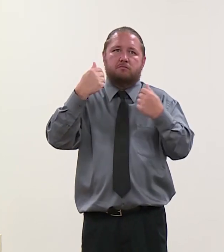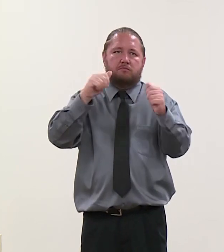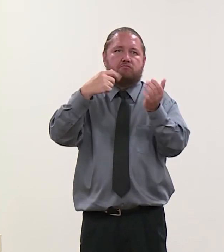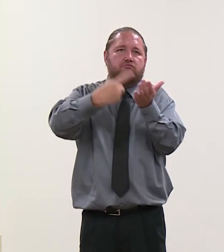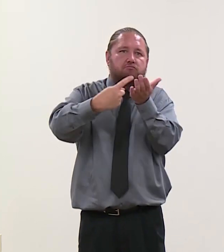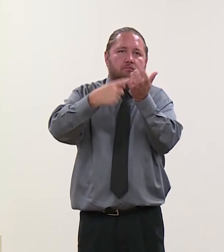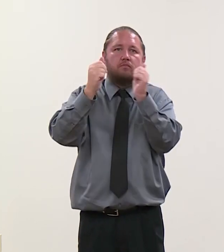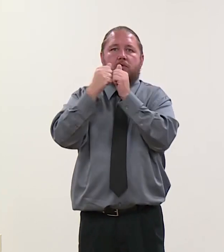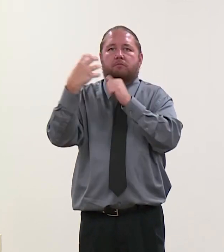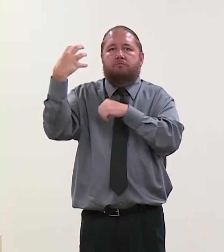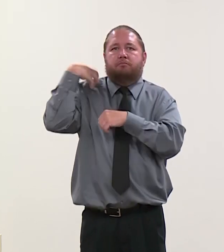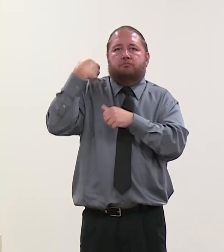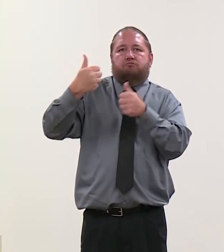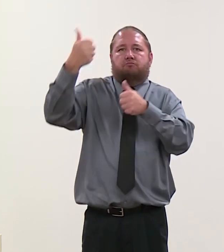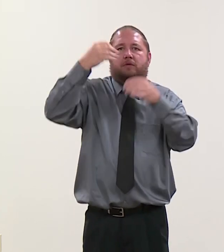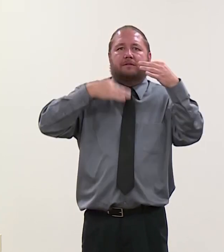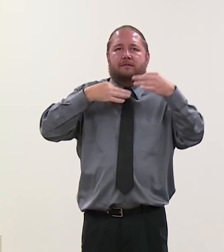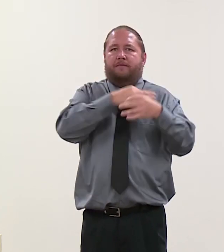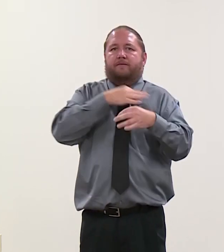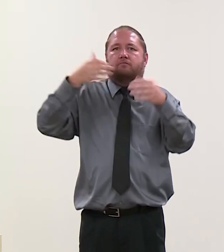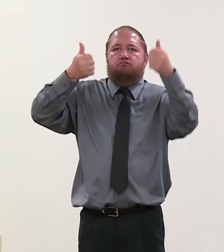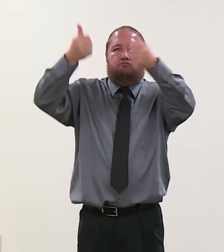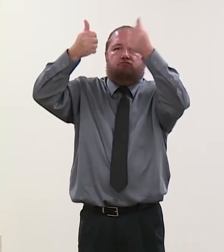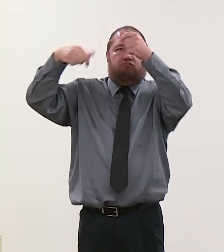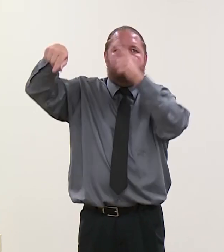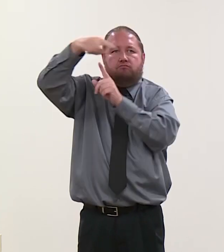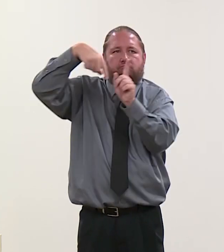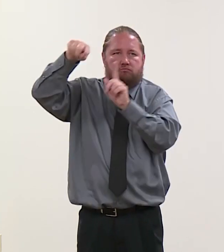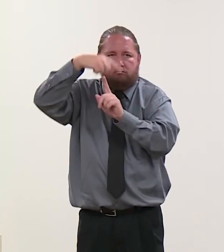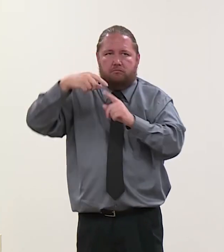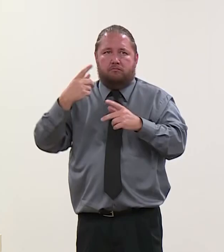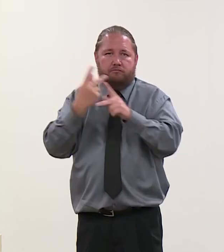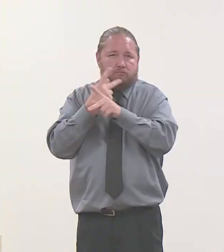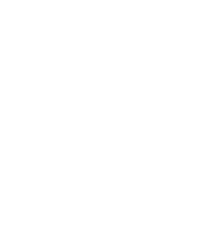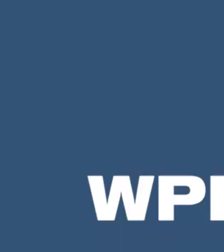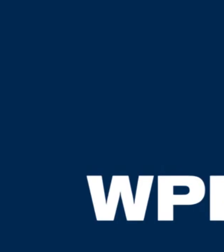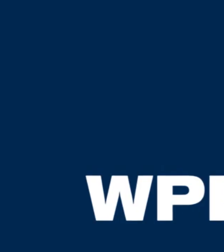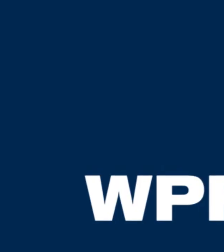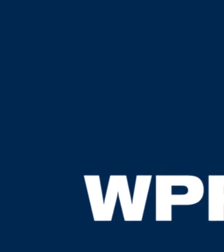But the message is going to be that if you work for the state, that you'll be wearing a mask.